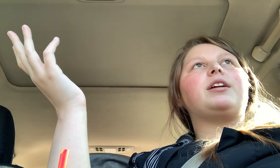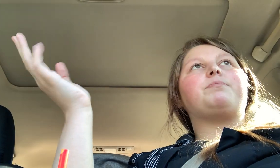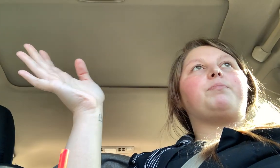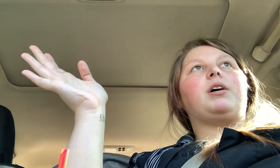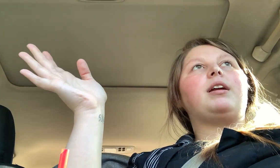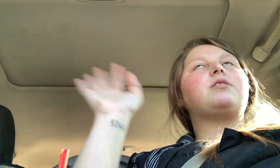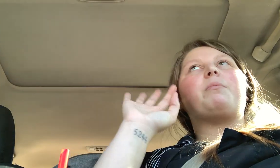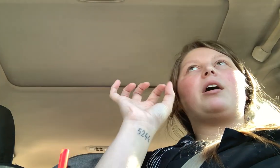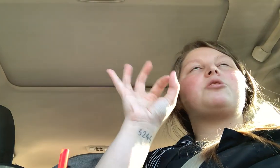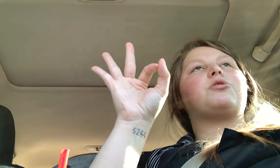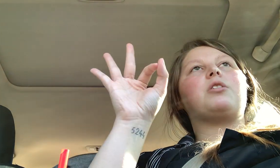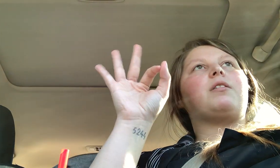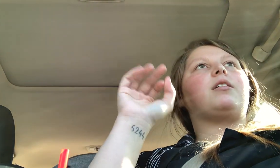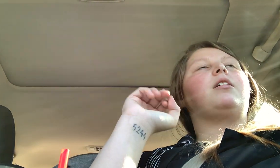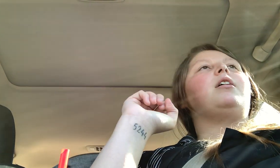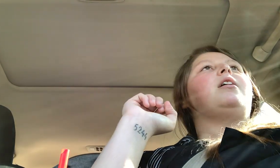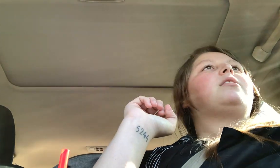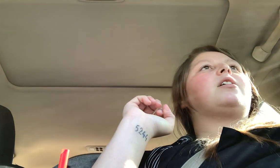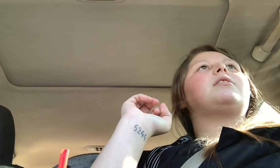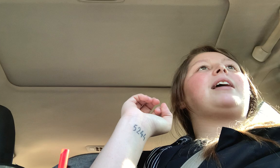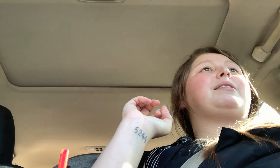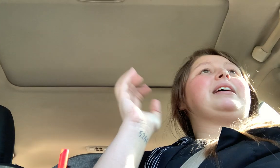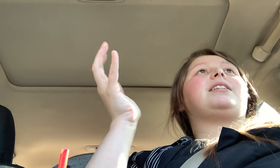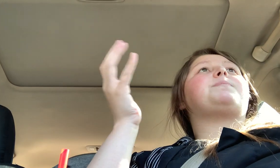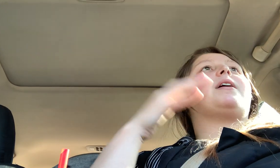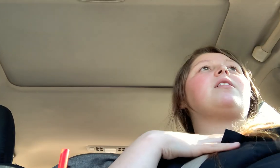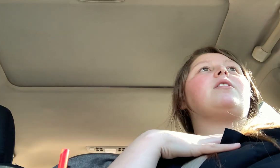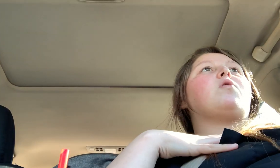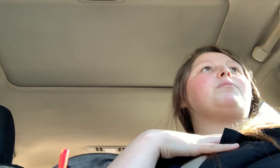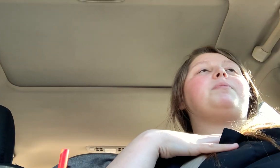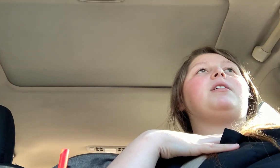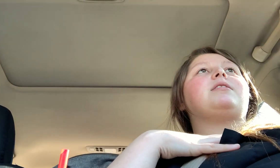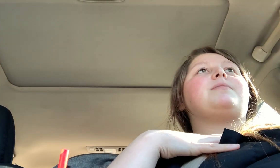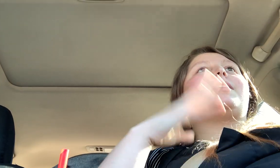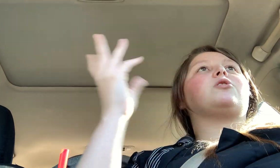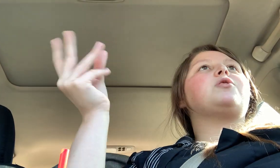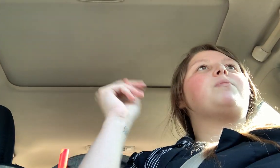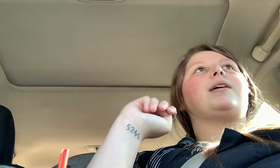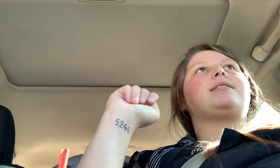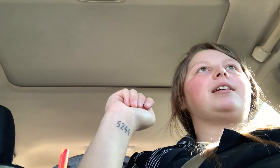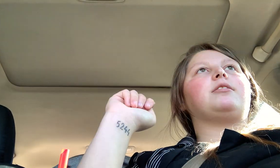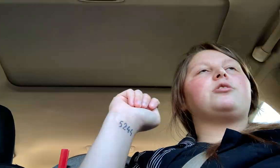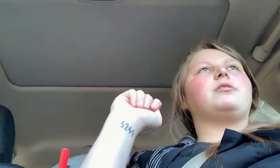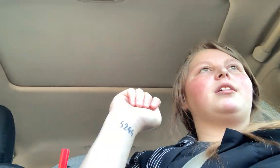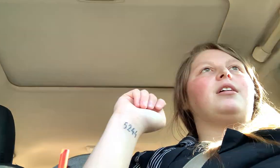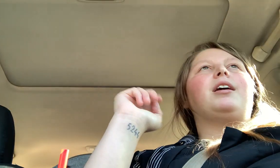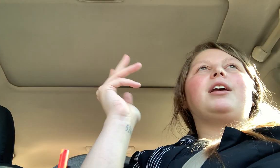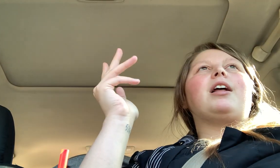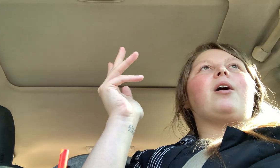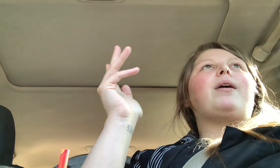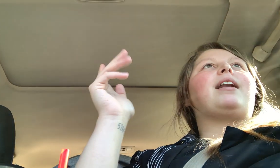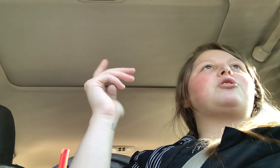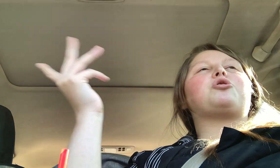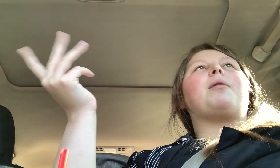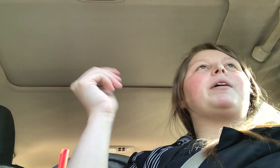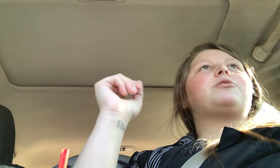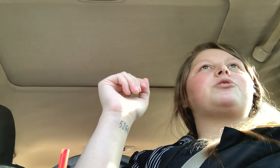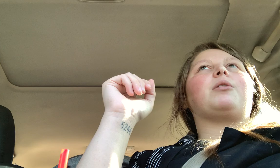puddings. Oh my gosh, they're so good. They're, they, they taste better than the normal puddings to me. They're two points each, you know, and strawberries are zero